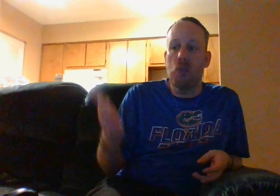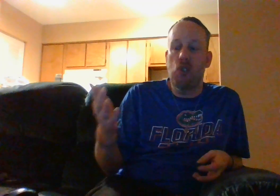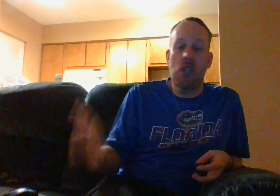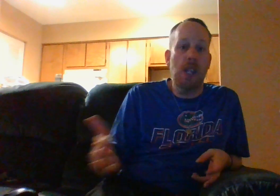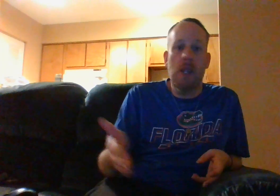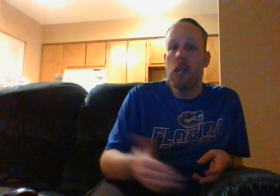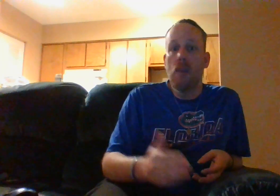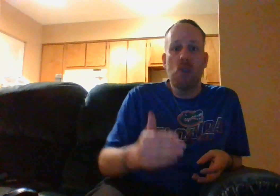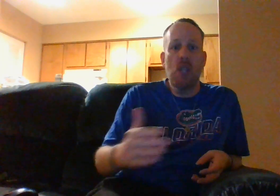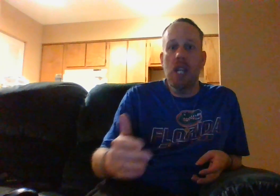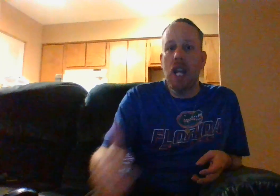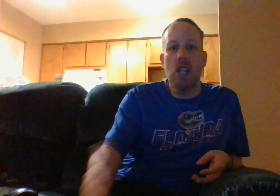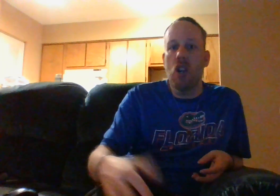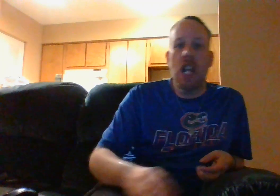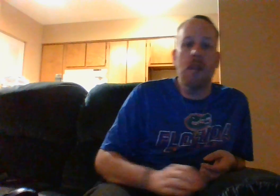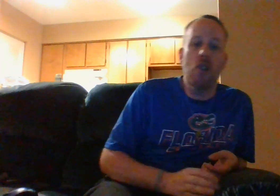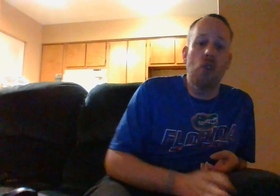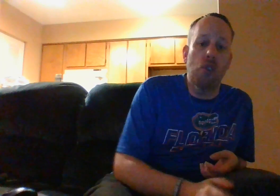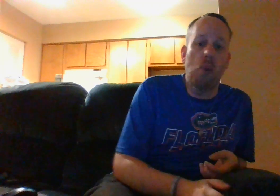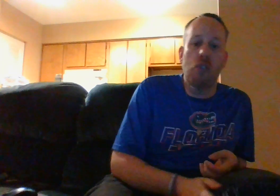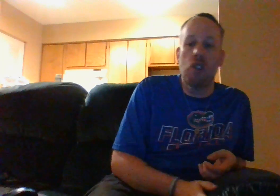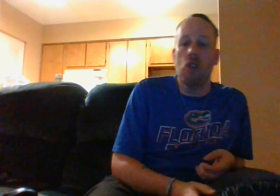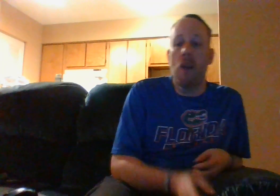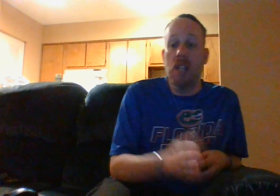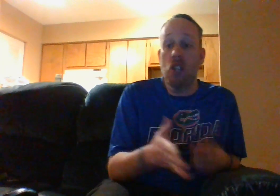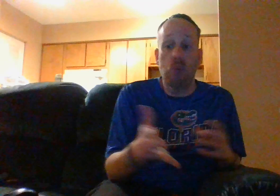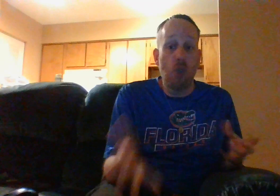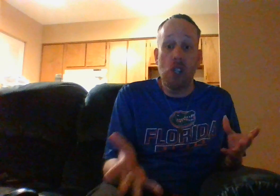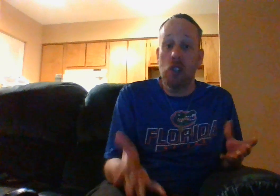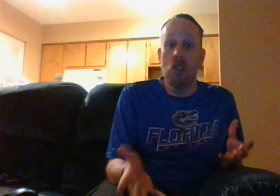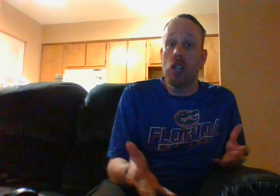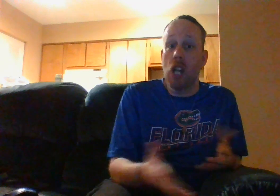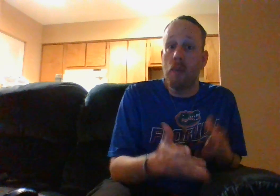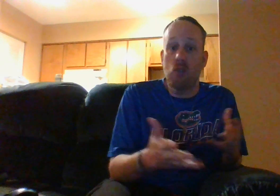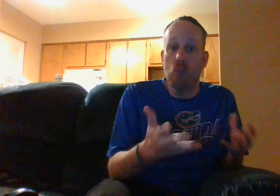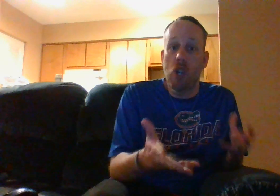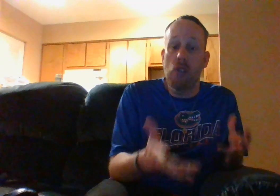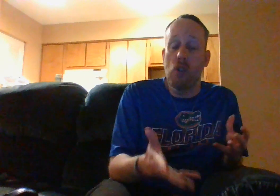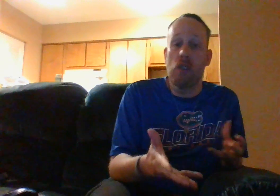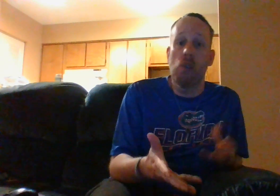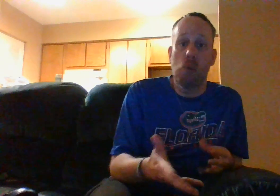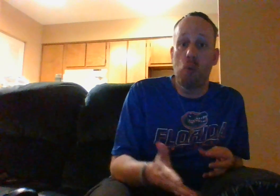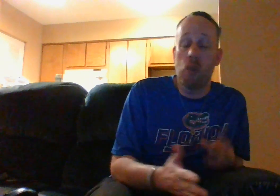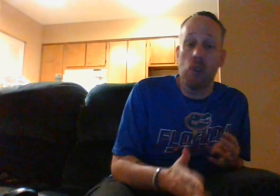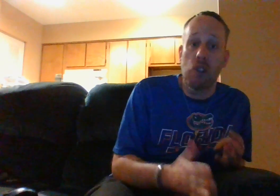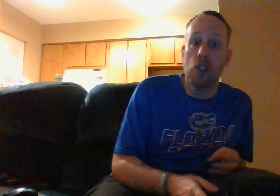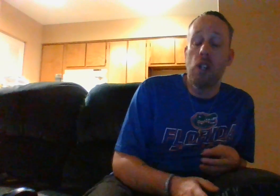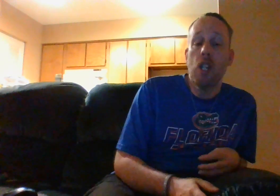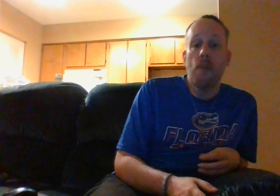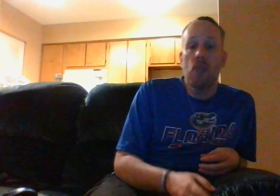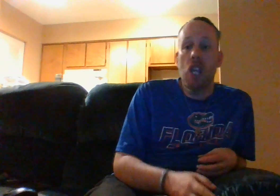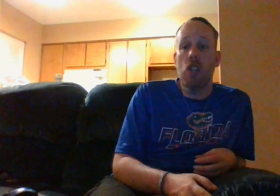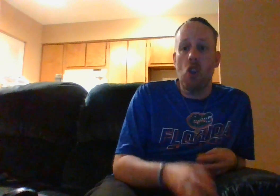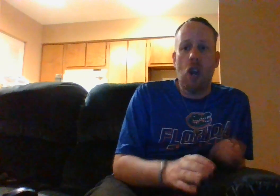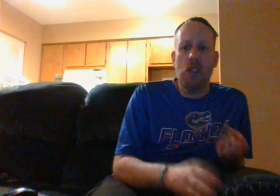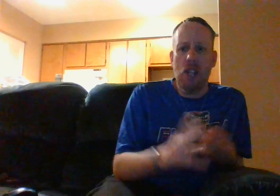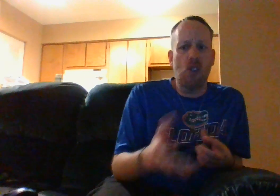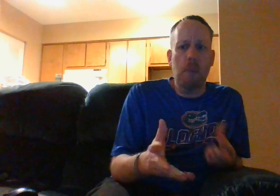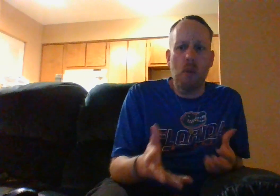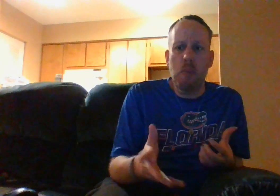would see than any other anime also as well too i mean it's really good i mean it's really really really really really good and you know i think some people